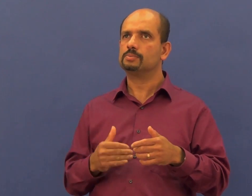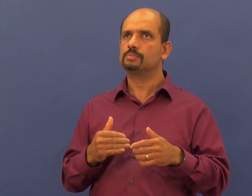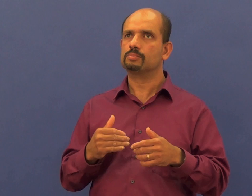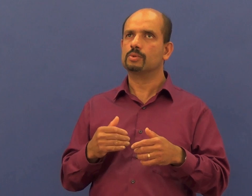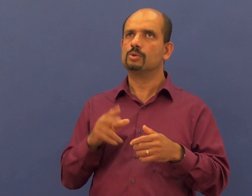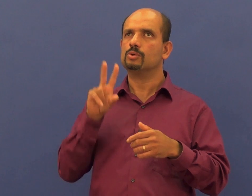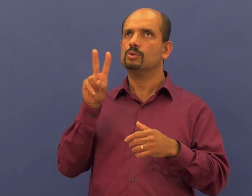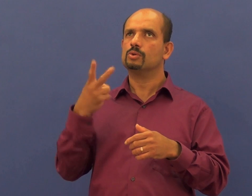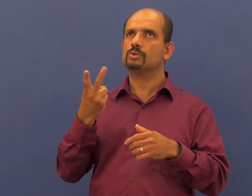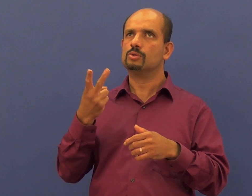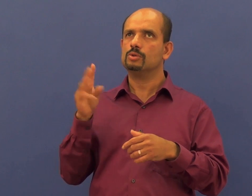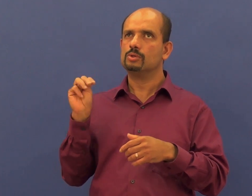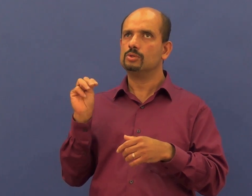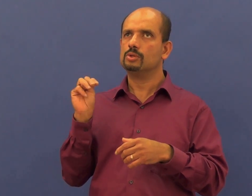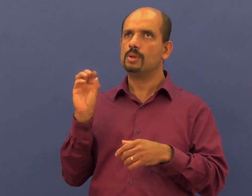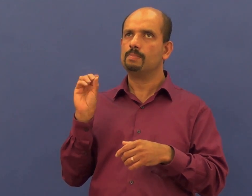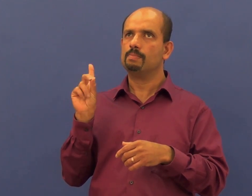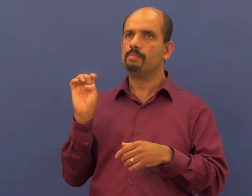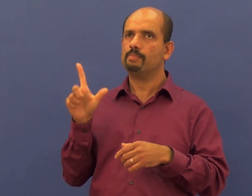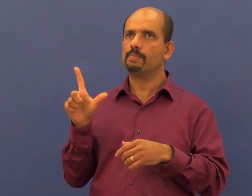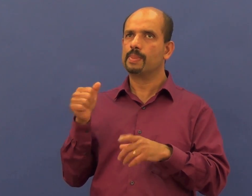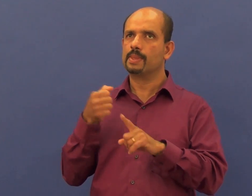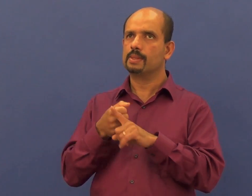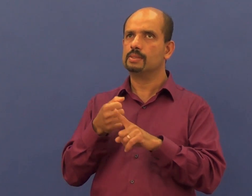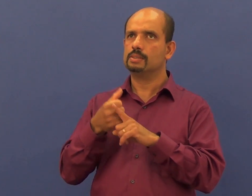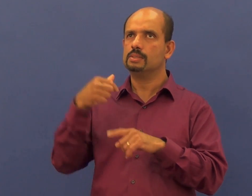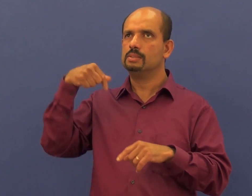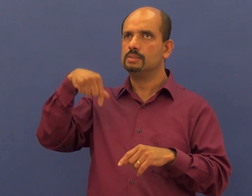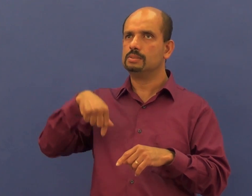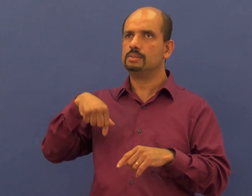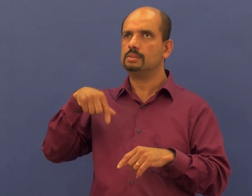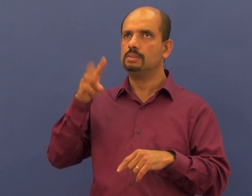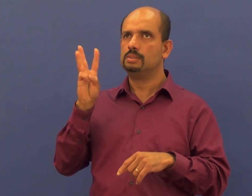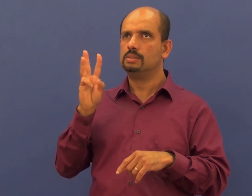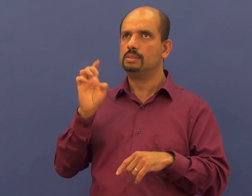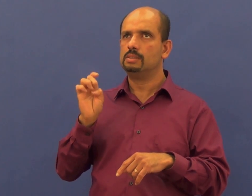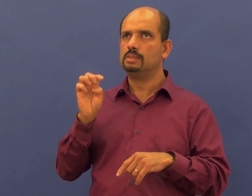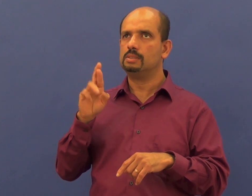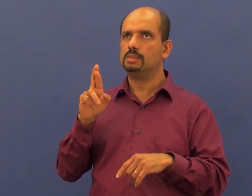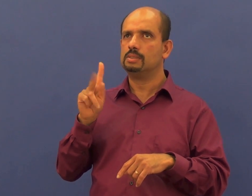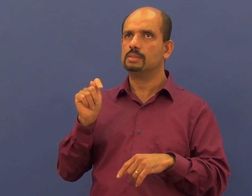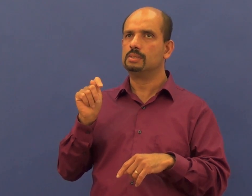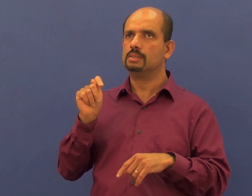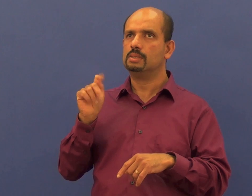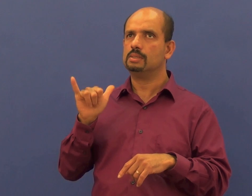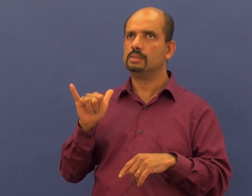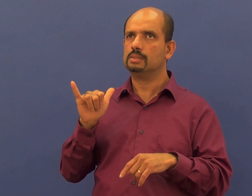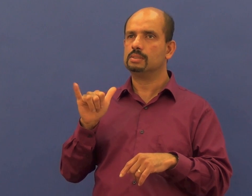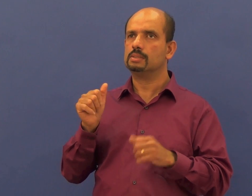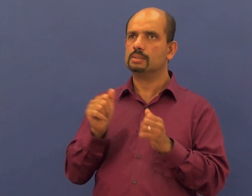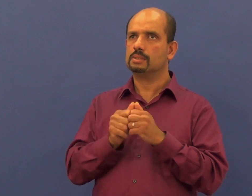The 32-cell model with a QWERTY keyboard does not have a built-in visual display.